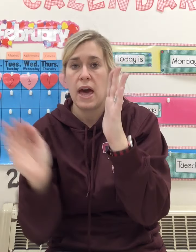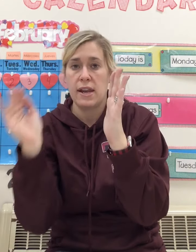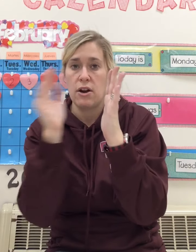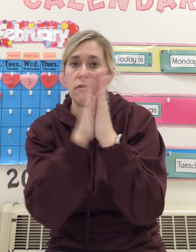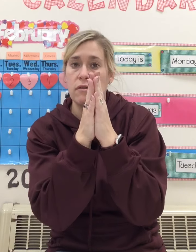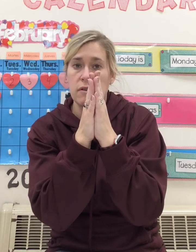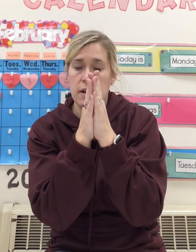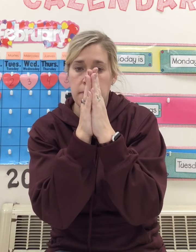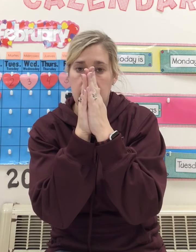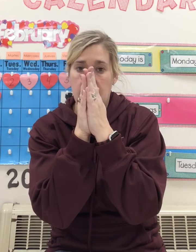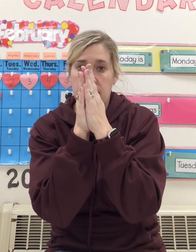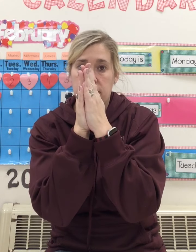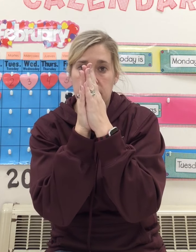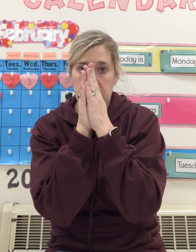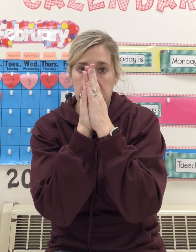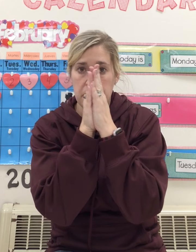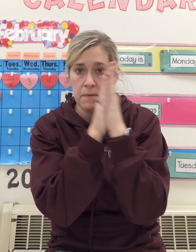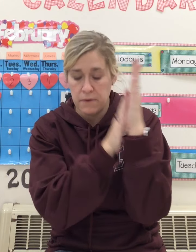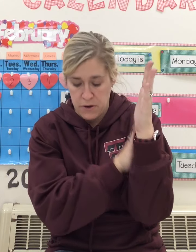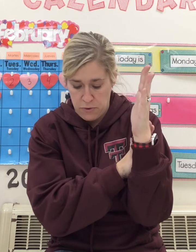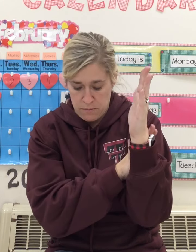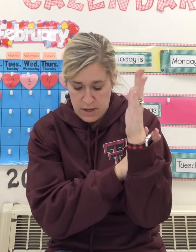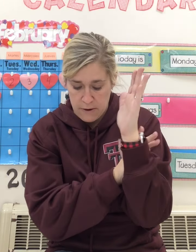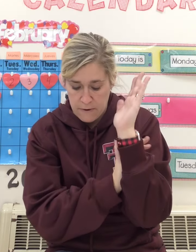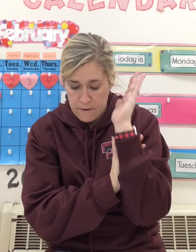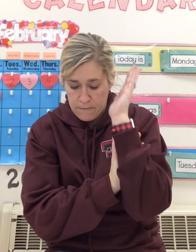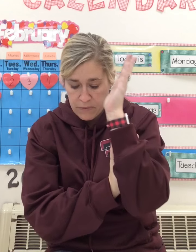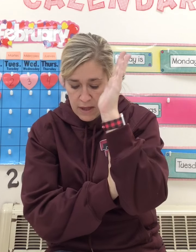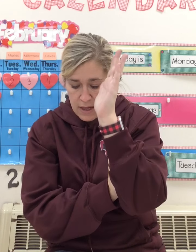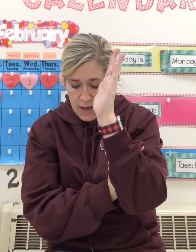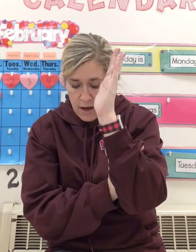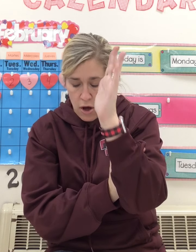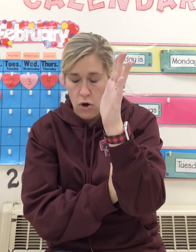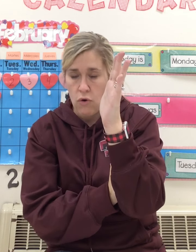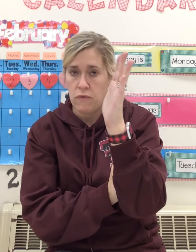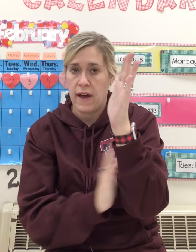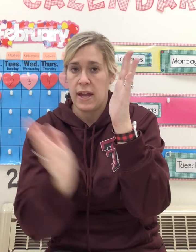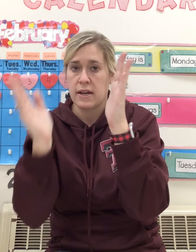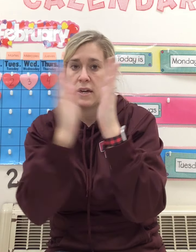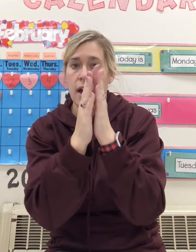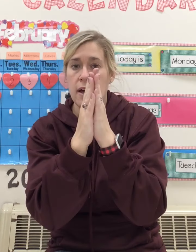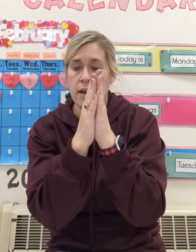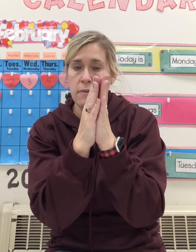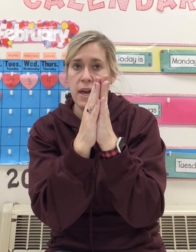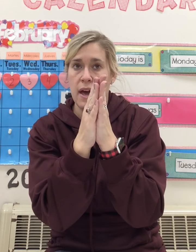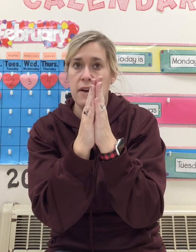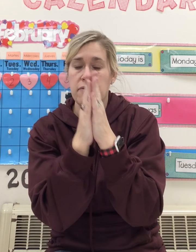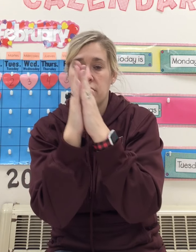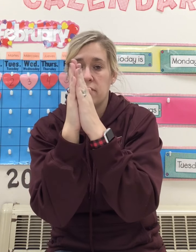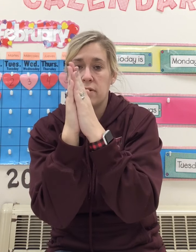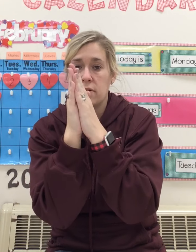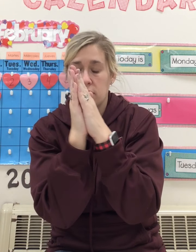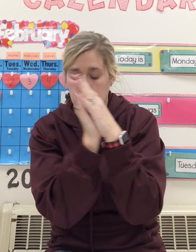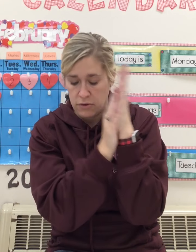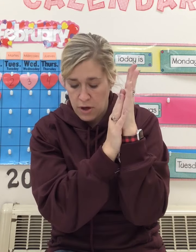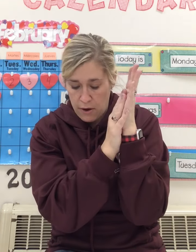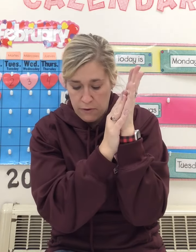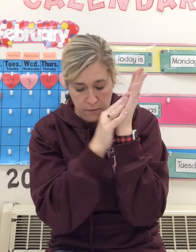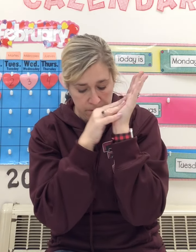Add a R. And we have Room. O-V. Add a C. And we have Cove.